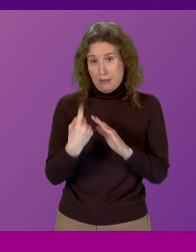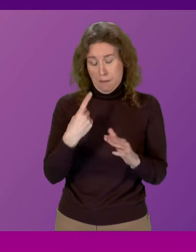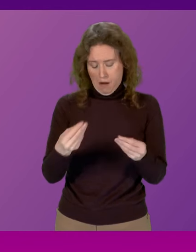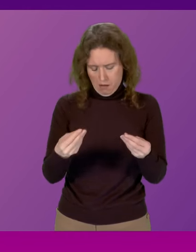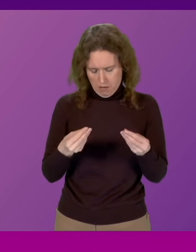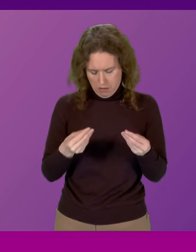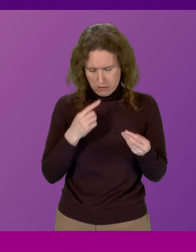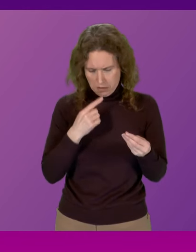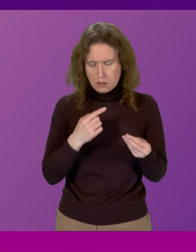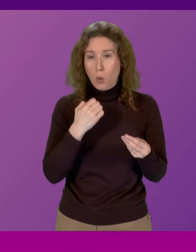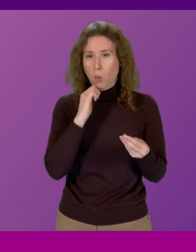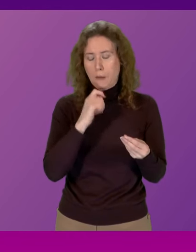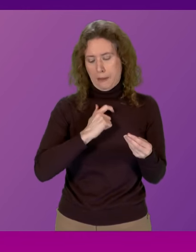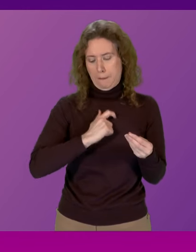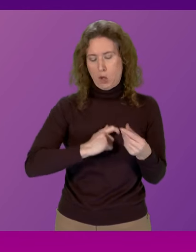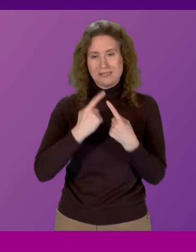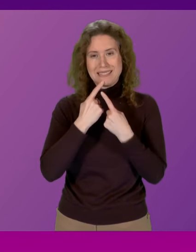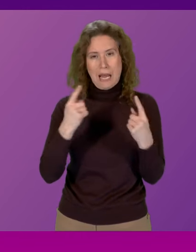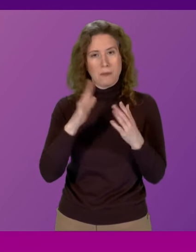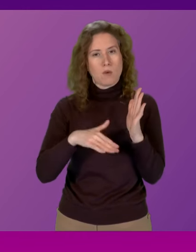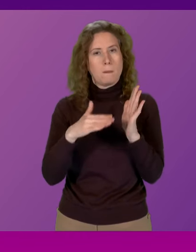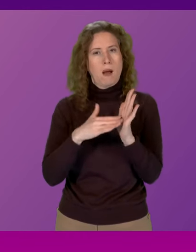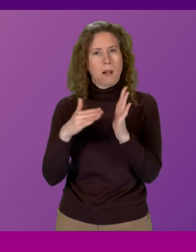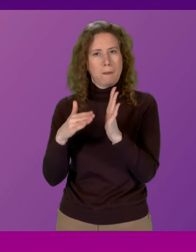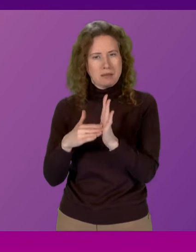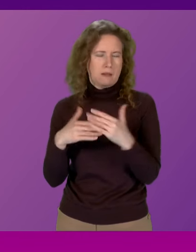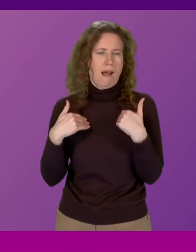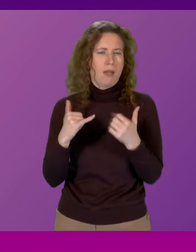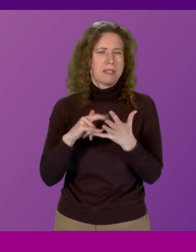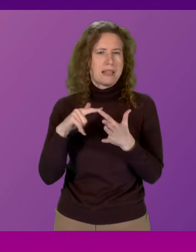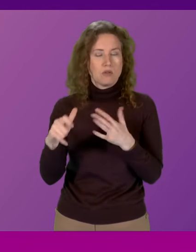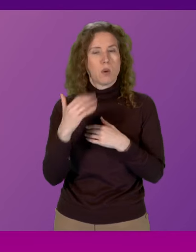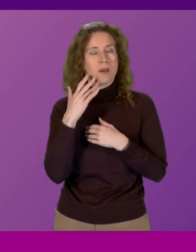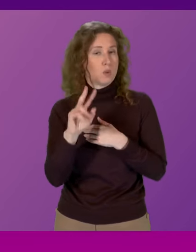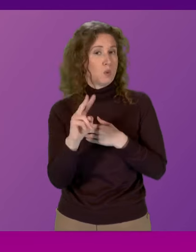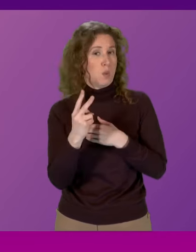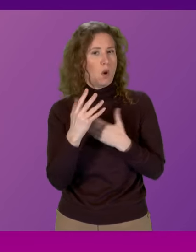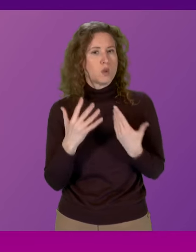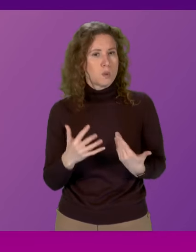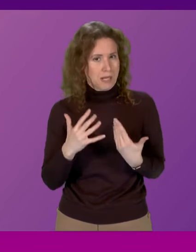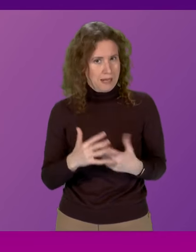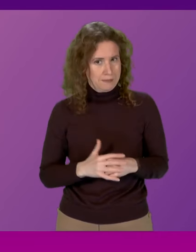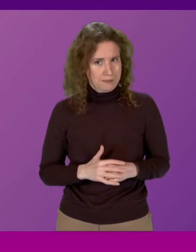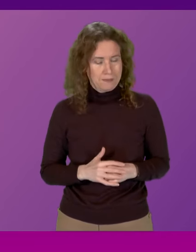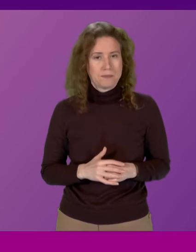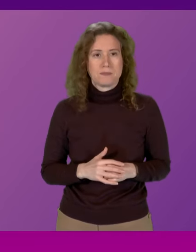us that there will be a personal statement from Michael Matheson at two o'clock I think